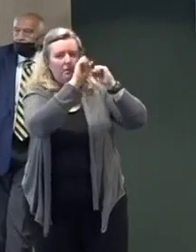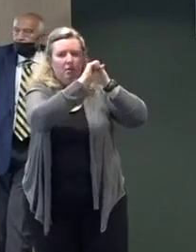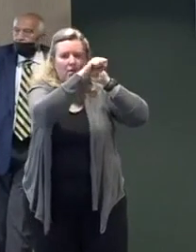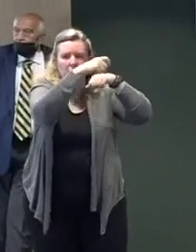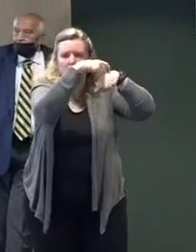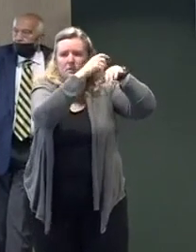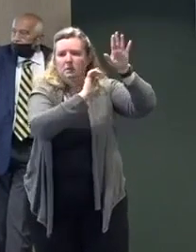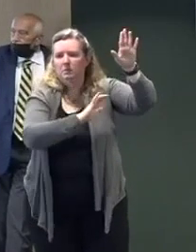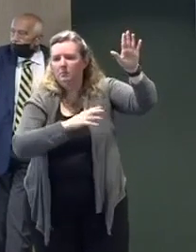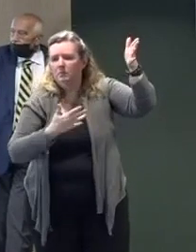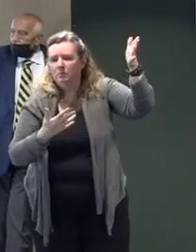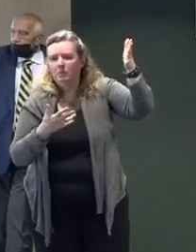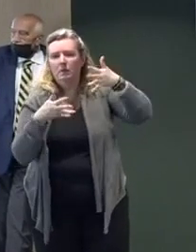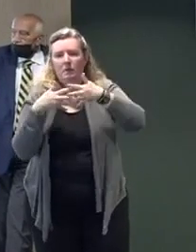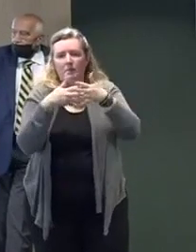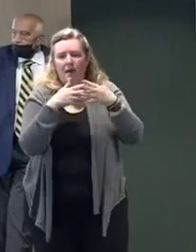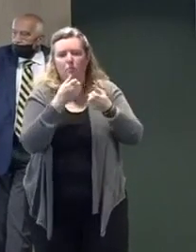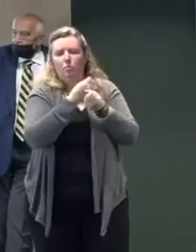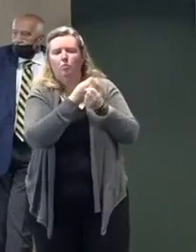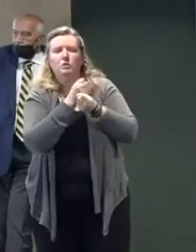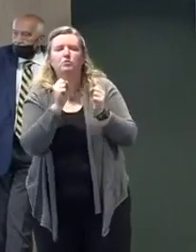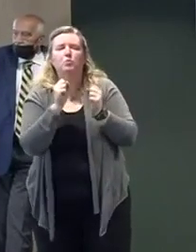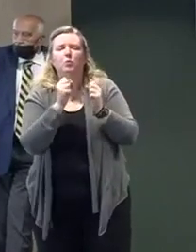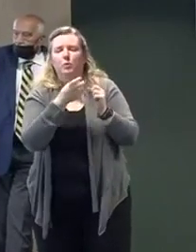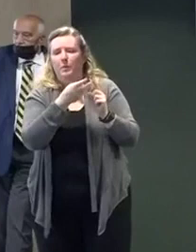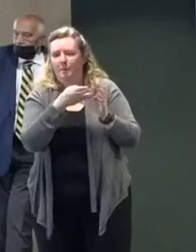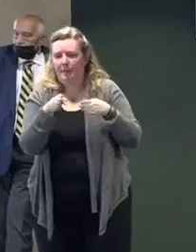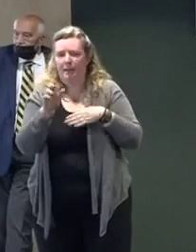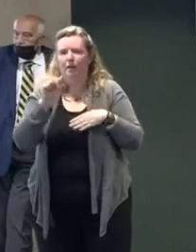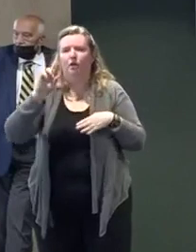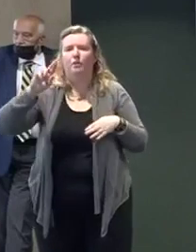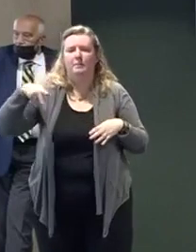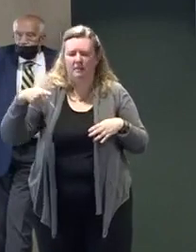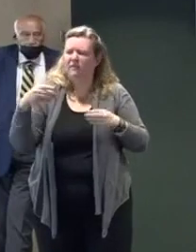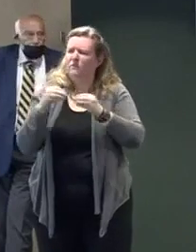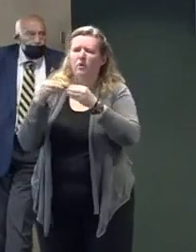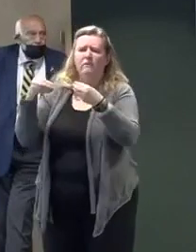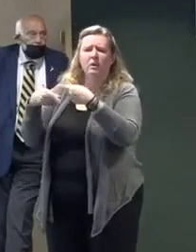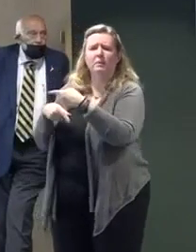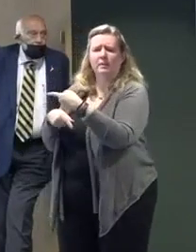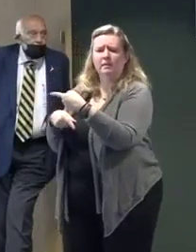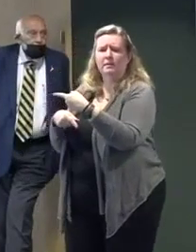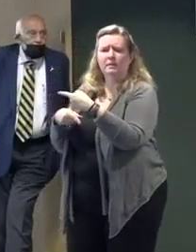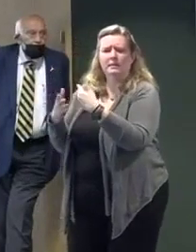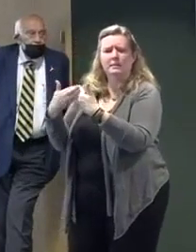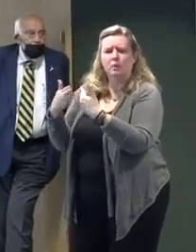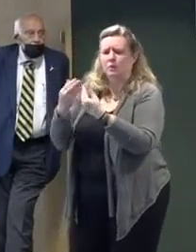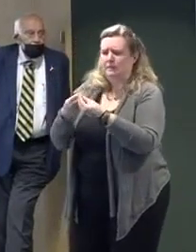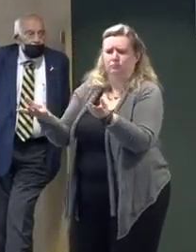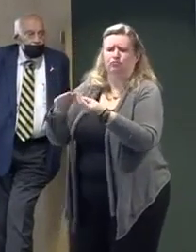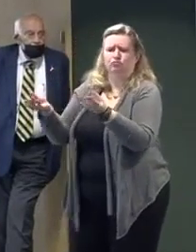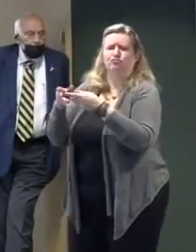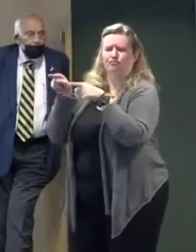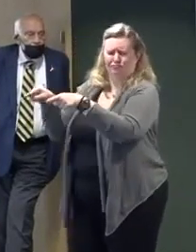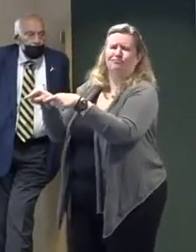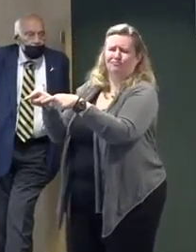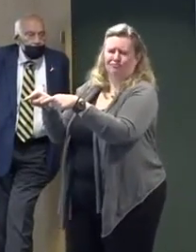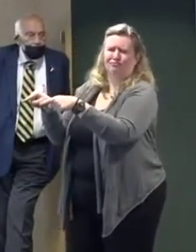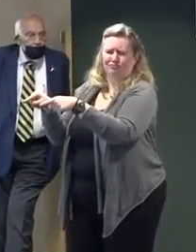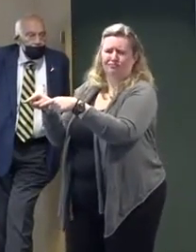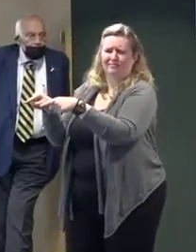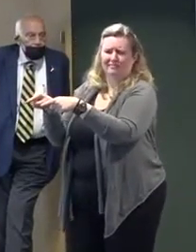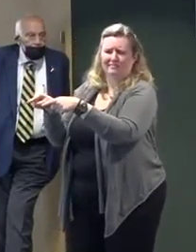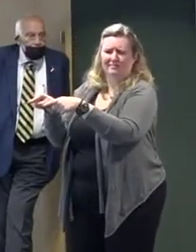and God willing, that'll get money on the street a lot faster. We've said it's extended till the end of February or until we hit the $40 million